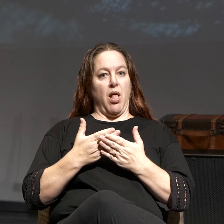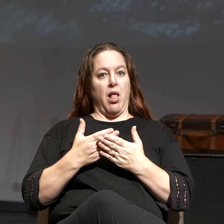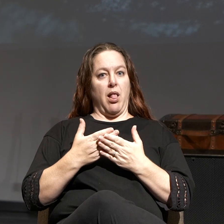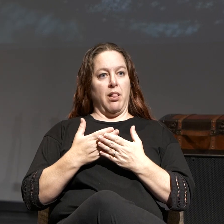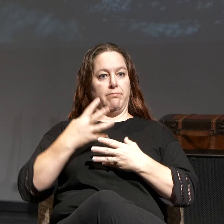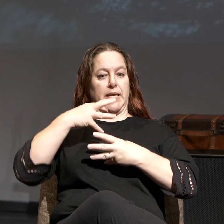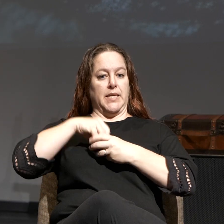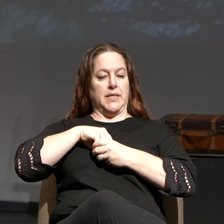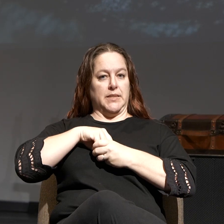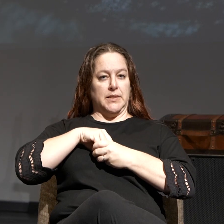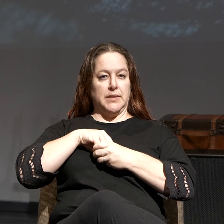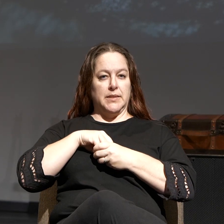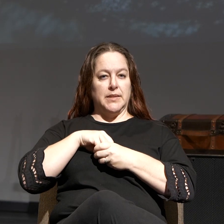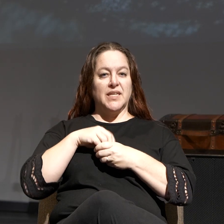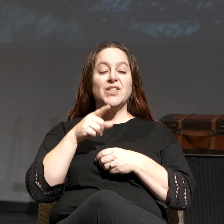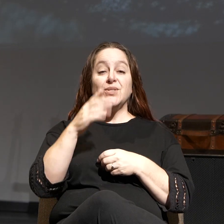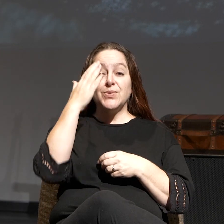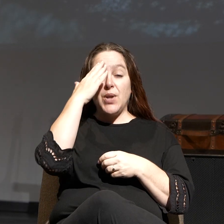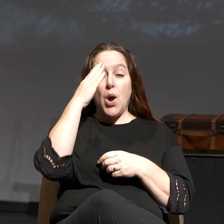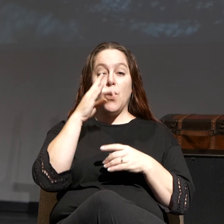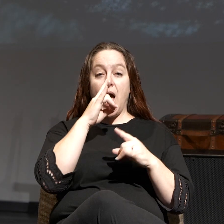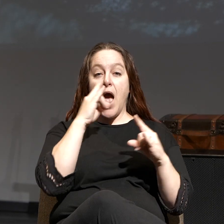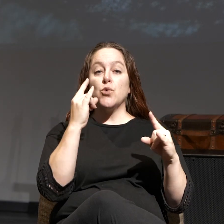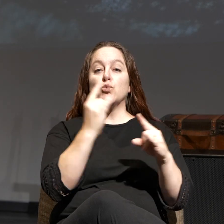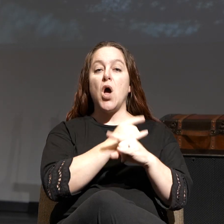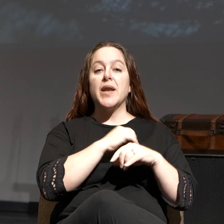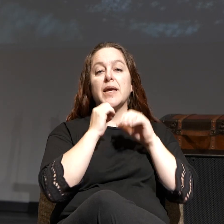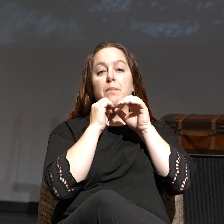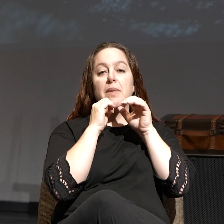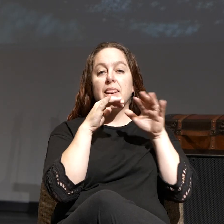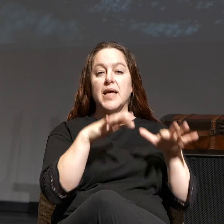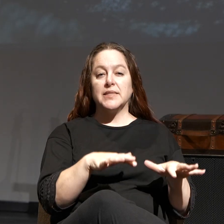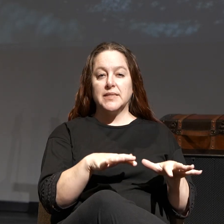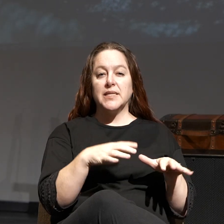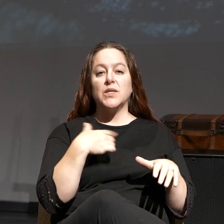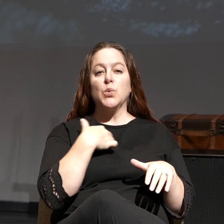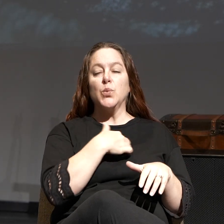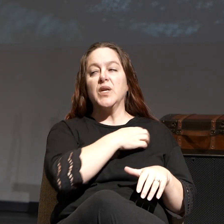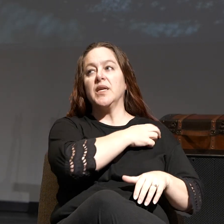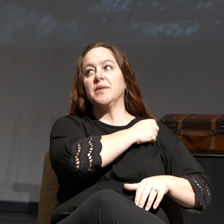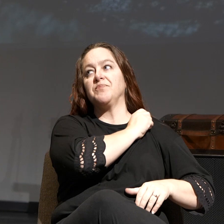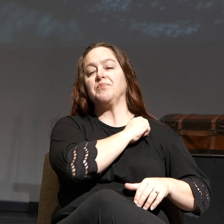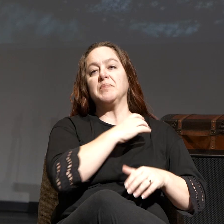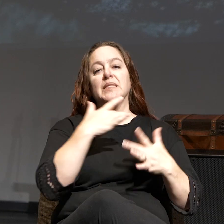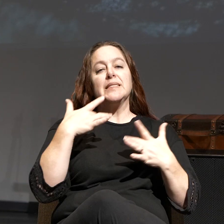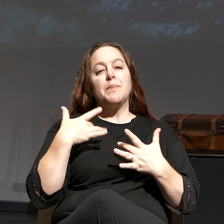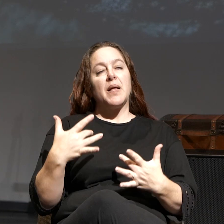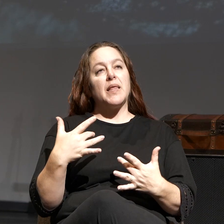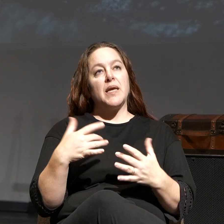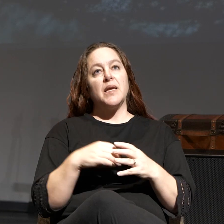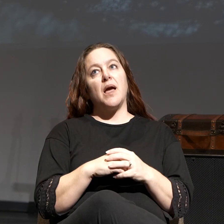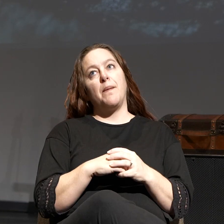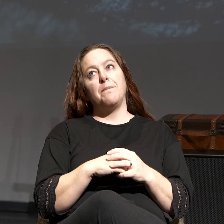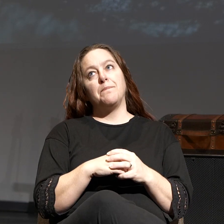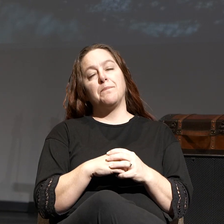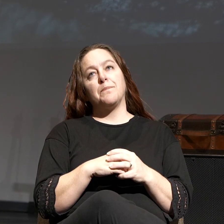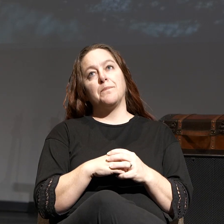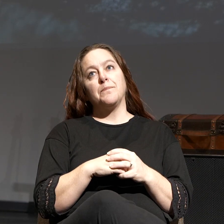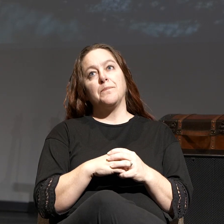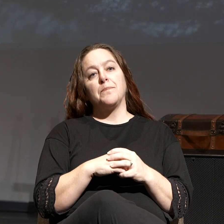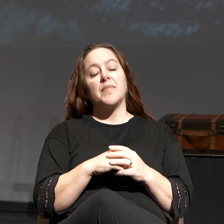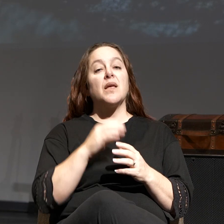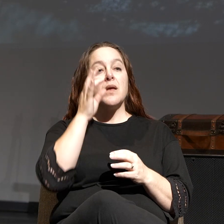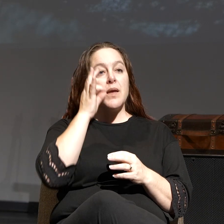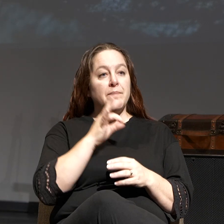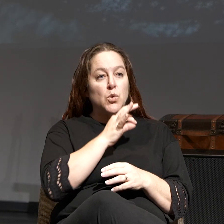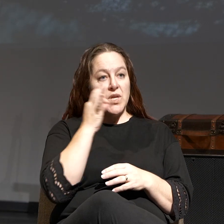Most of you are familiar with the Aaronic blessing that we give you typically on weekends when we partake in